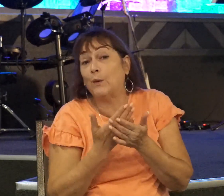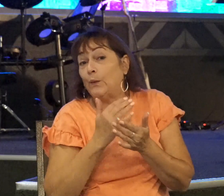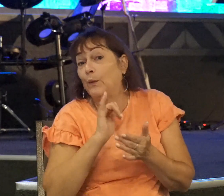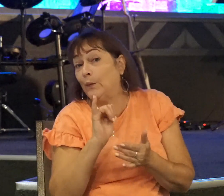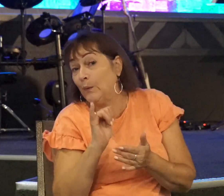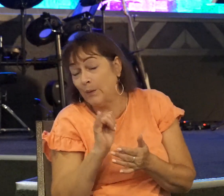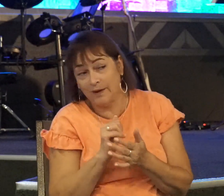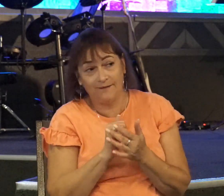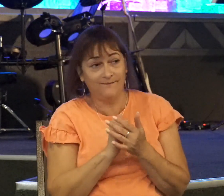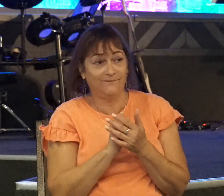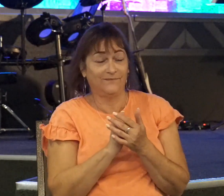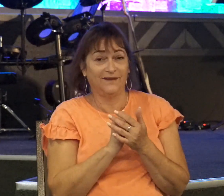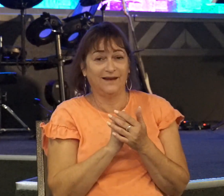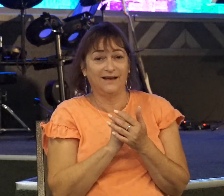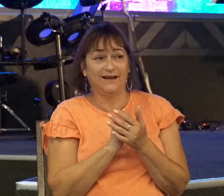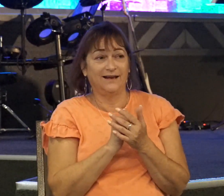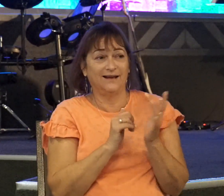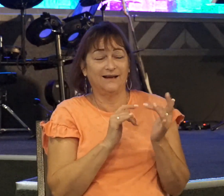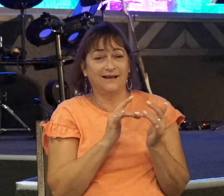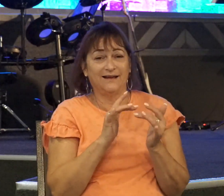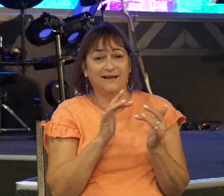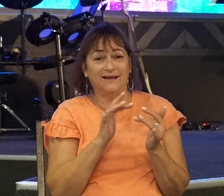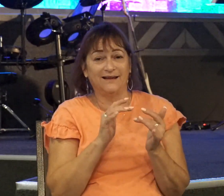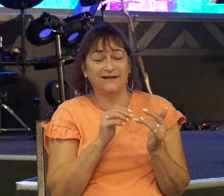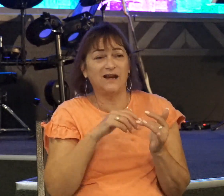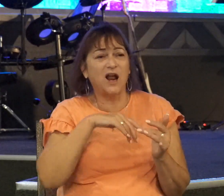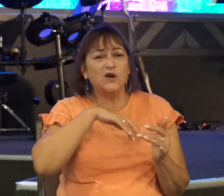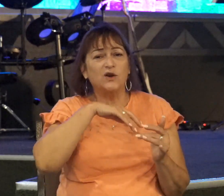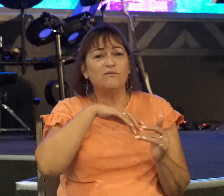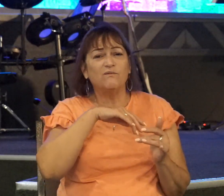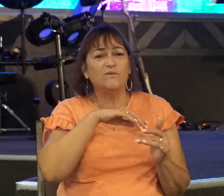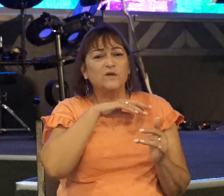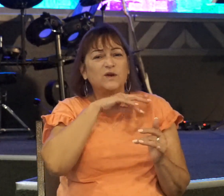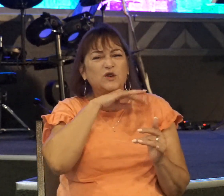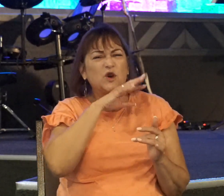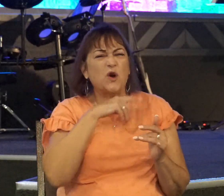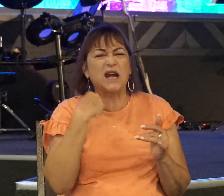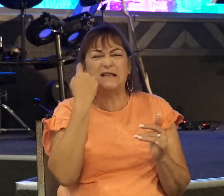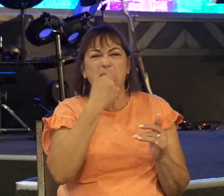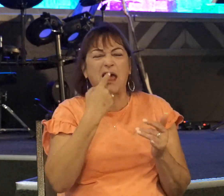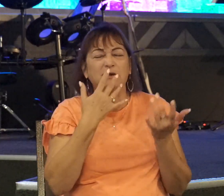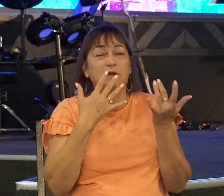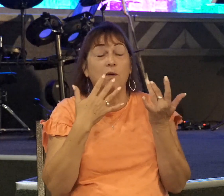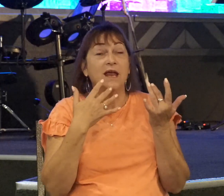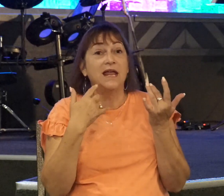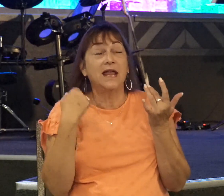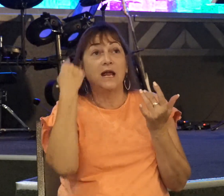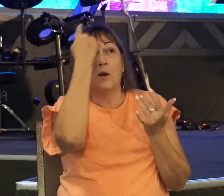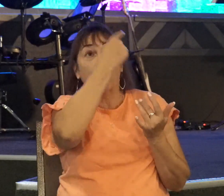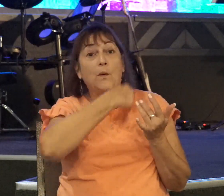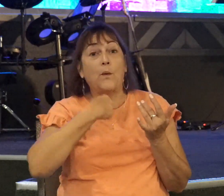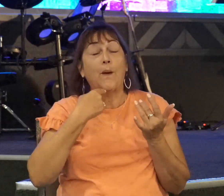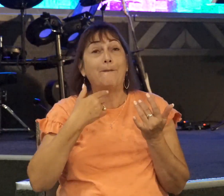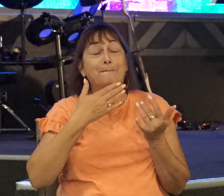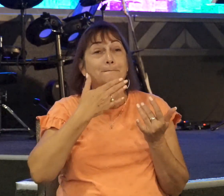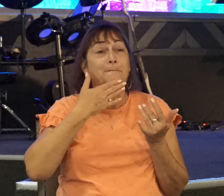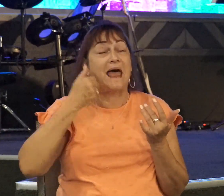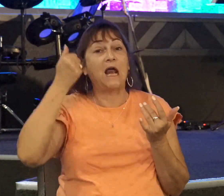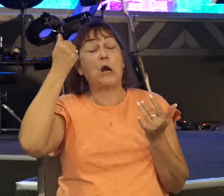He had a bunch of dirt in his mouth, you know. Fighting all day. And so his countenance brightened. Well, the soldiers yelled out, oh, man, you messed